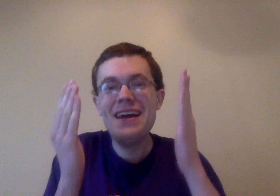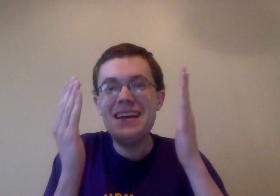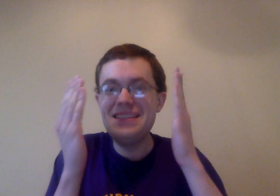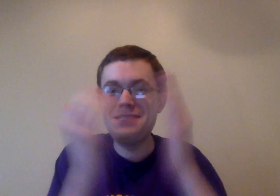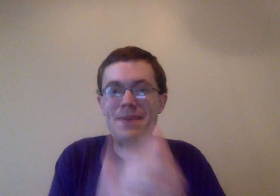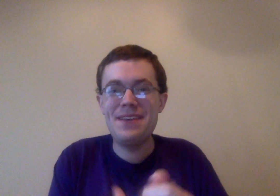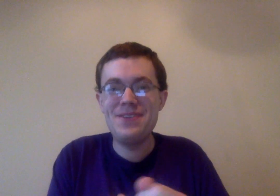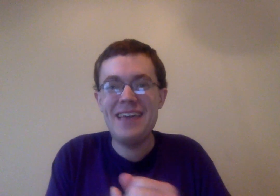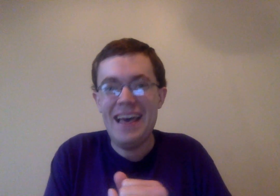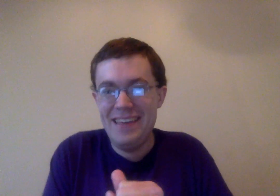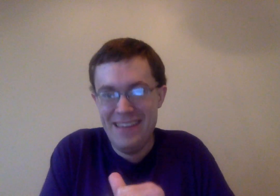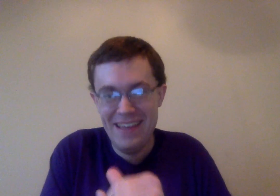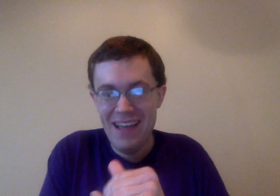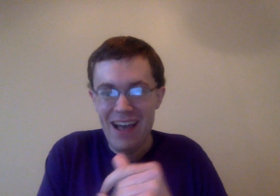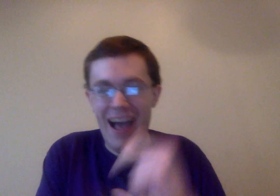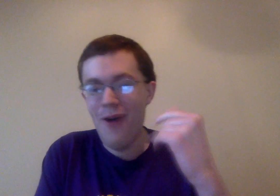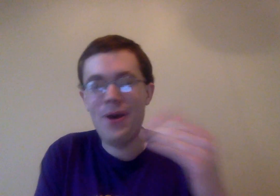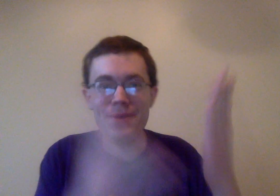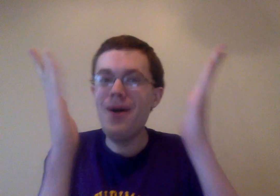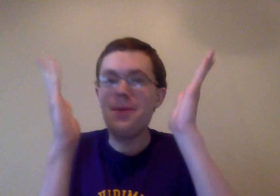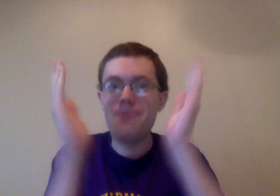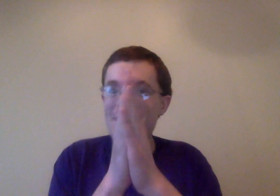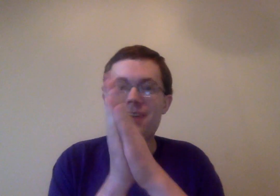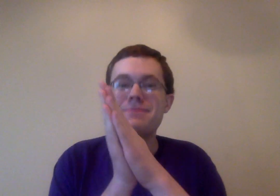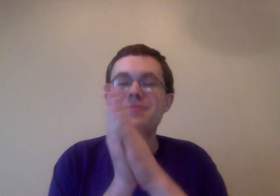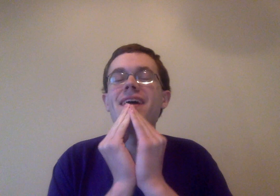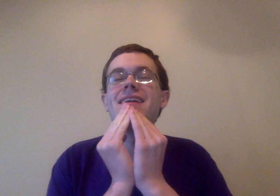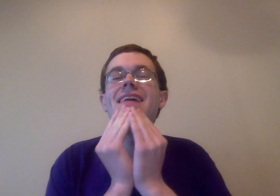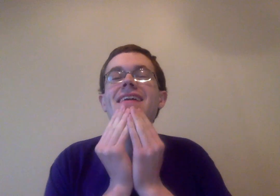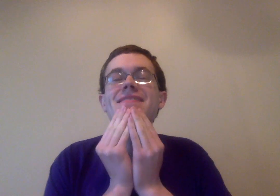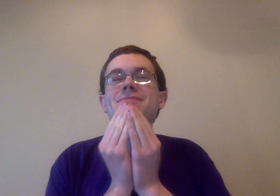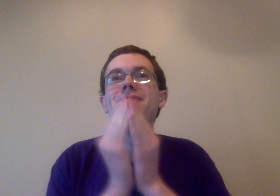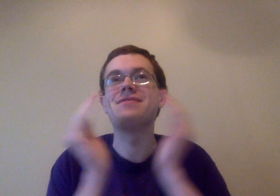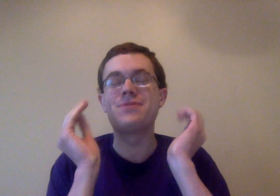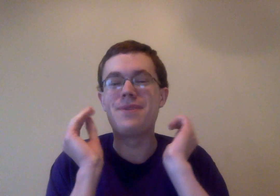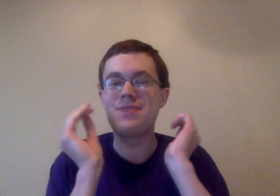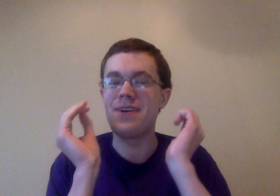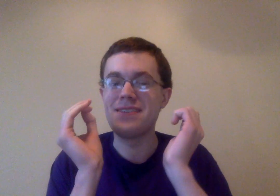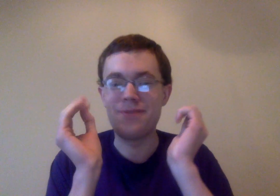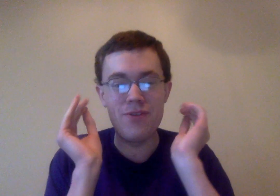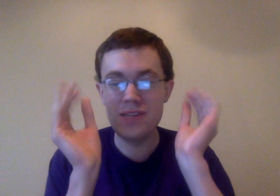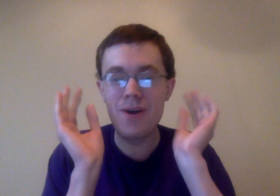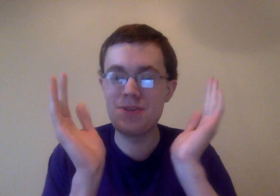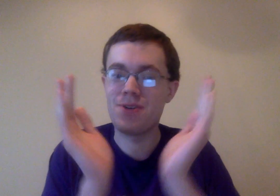he's just being a good dad or a good mom, depending on his mood. I love him so much. Orochimaru's the great. Orochimaru's just great.